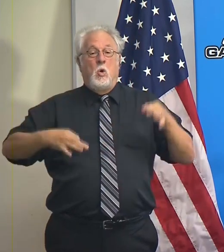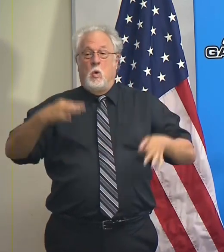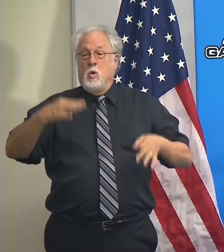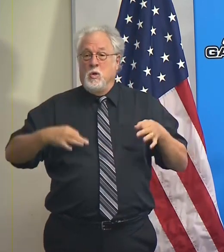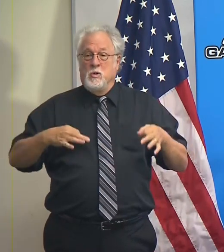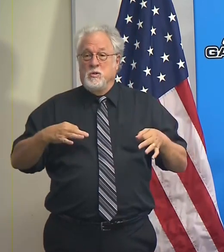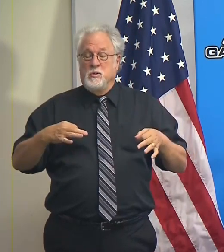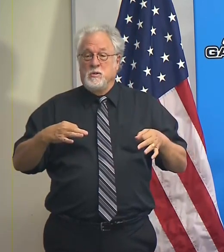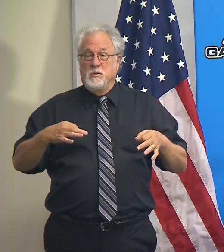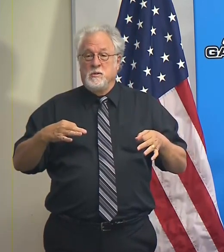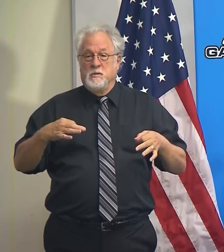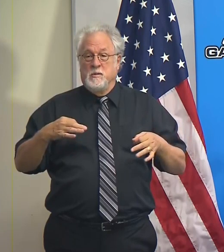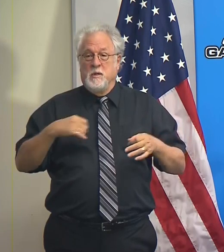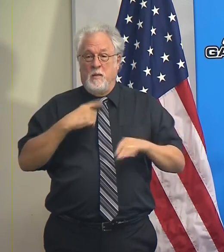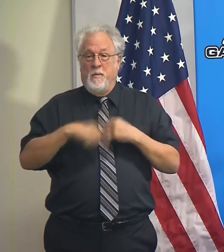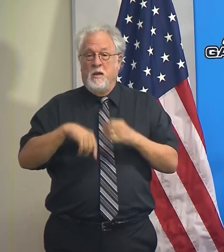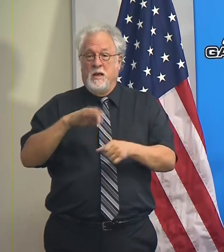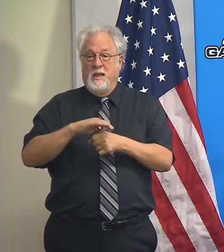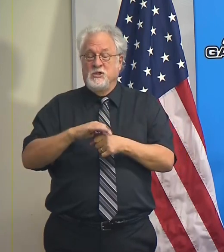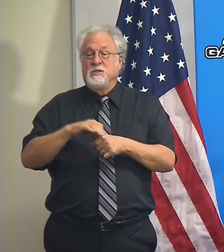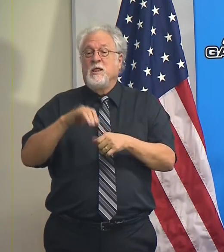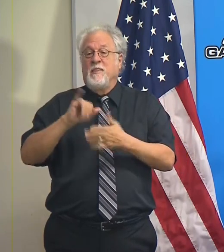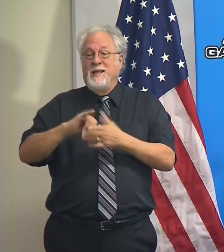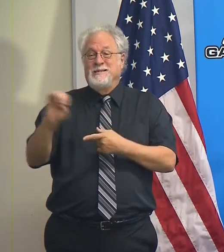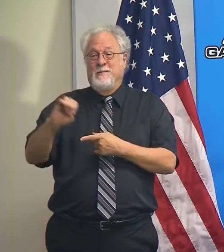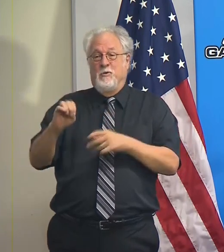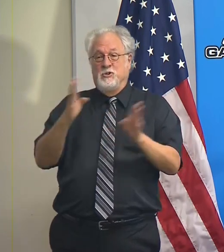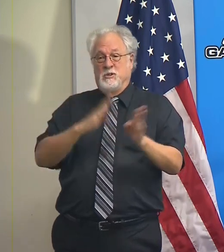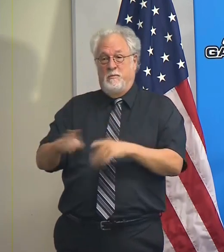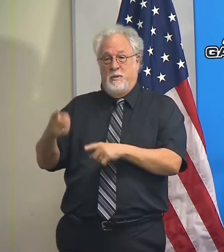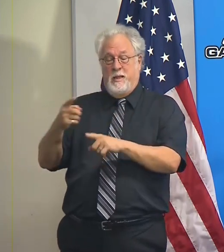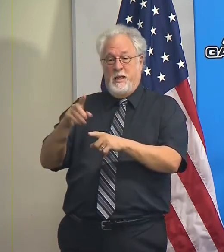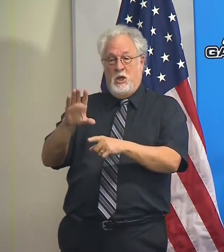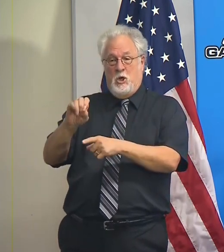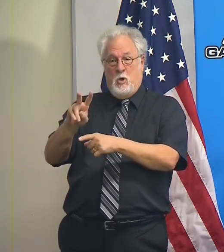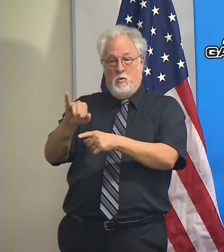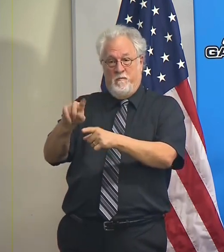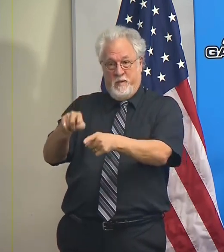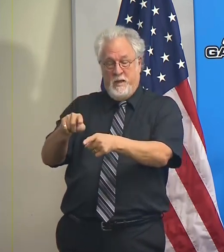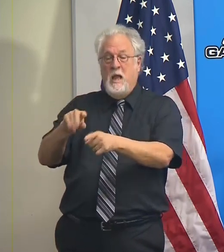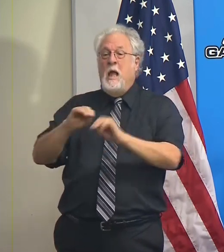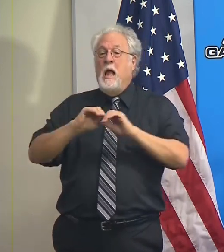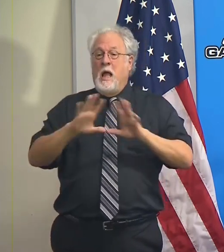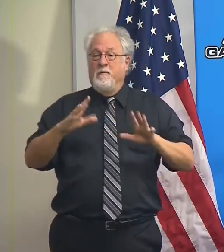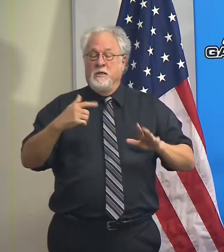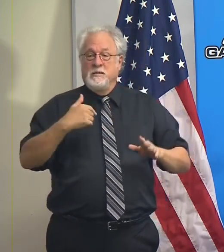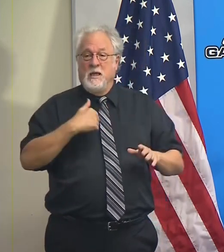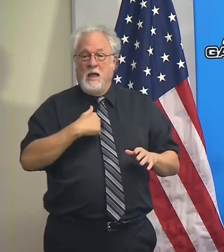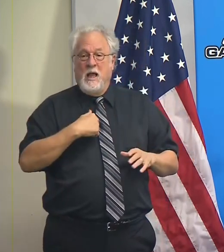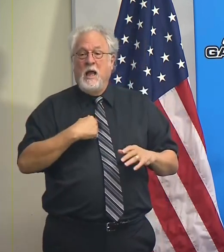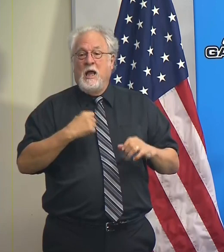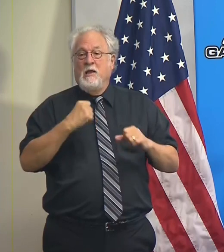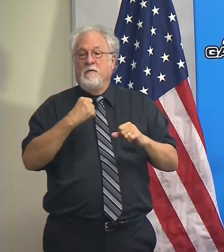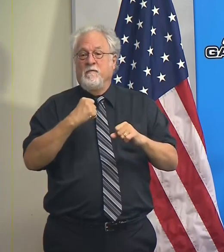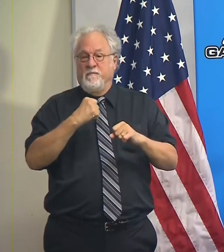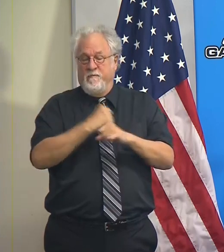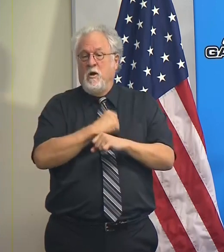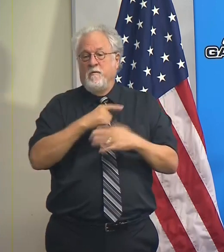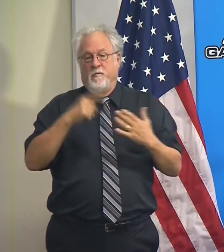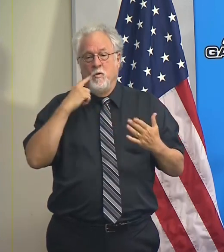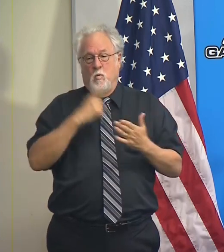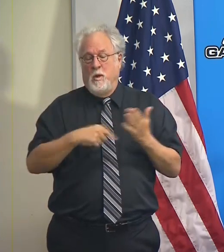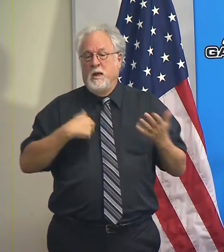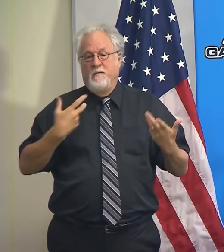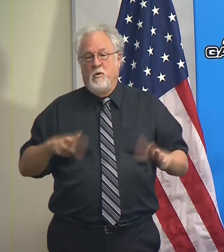over the election deals with the emergency plan related to COVID. Obviously, I thought for the reasons I stated